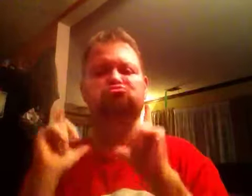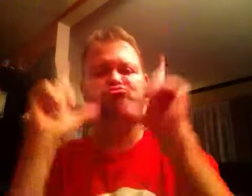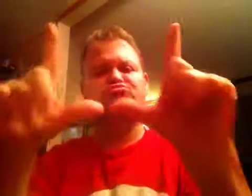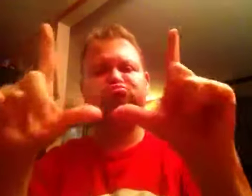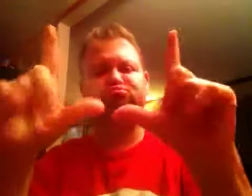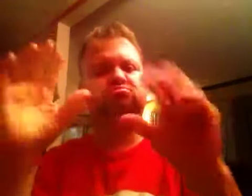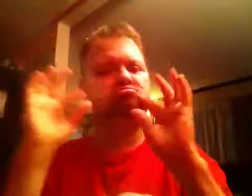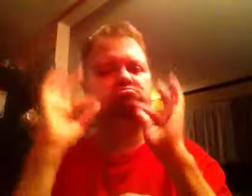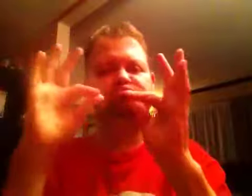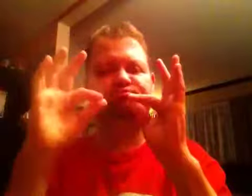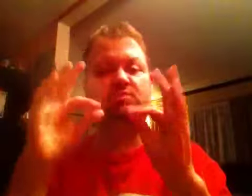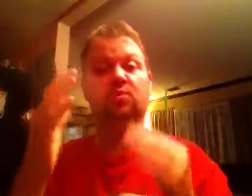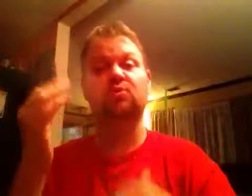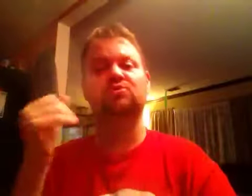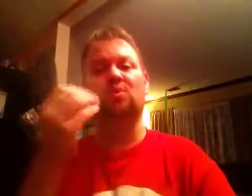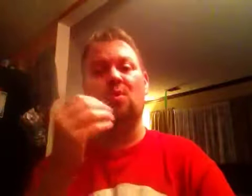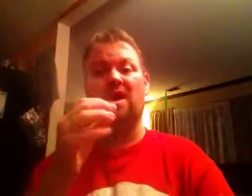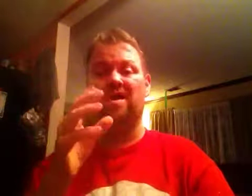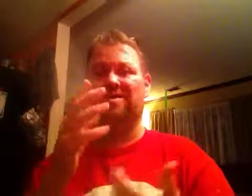Oh. Okay. Nice work, Will.